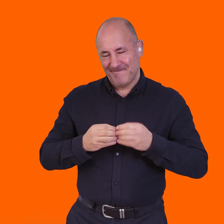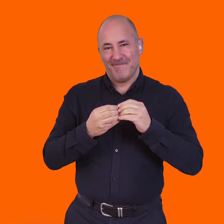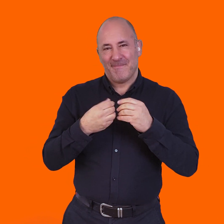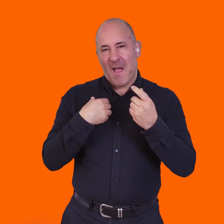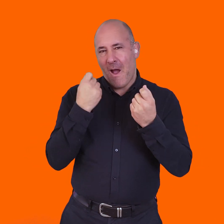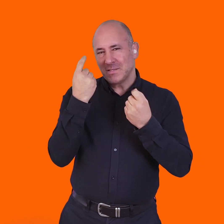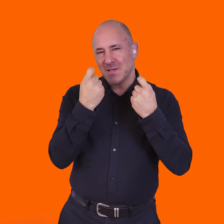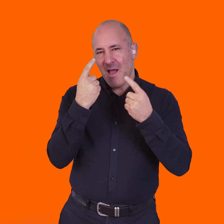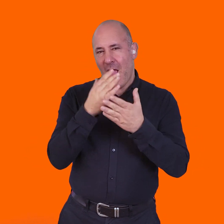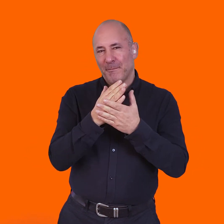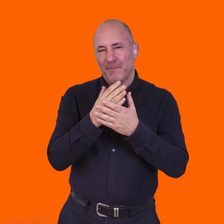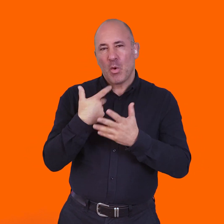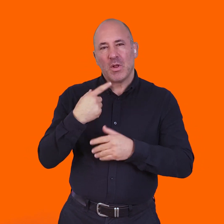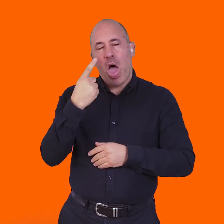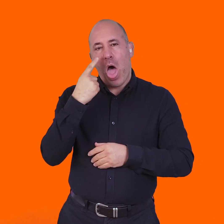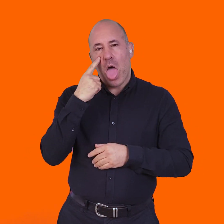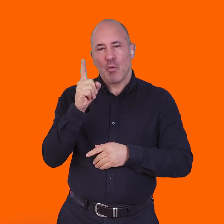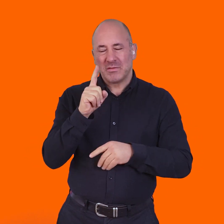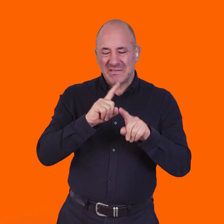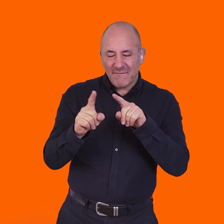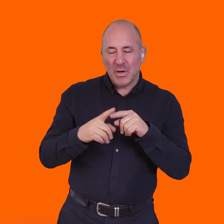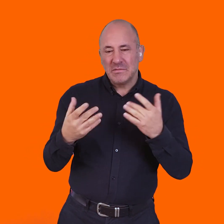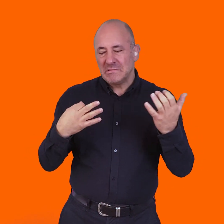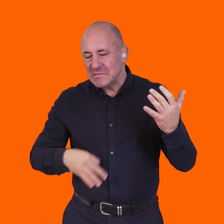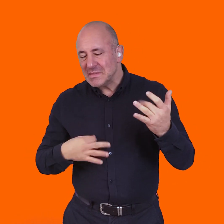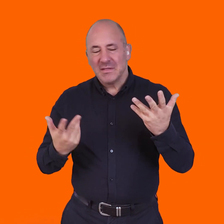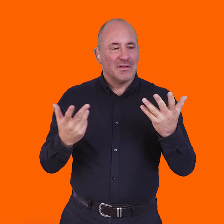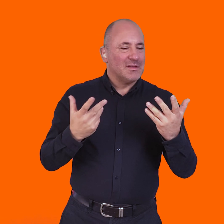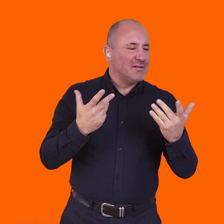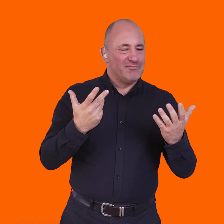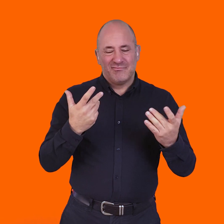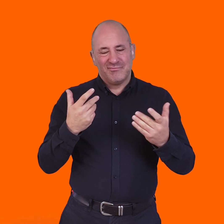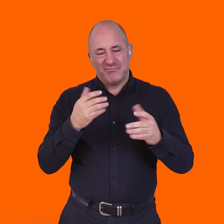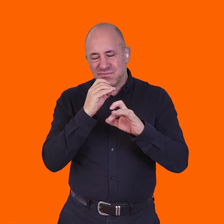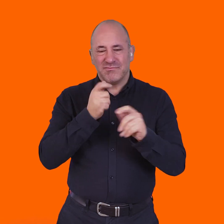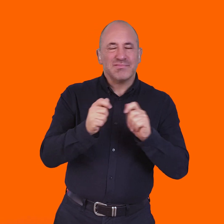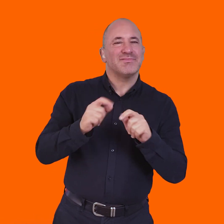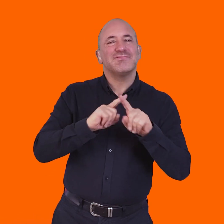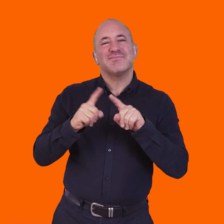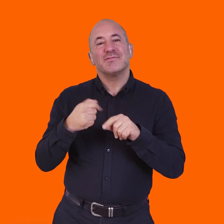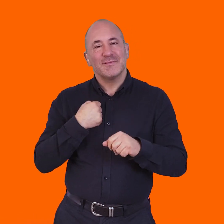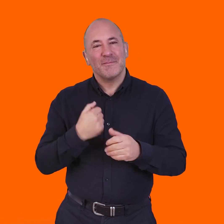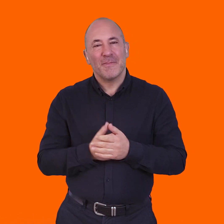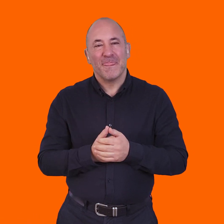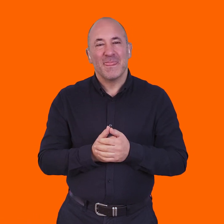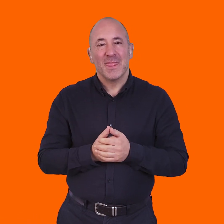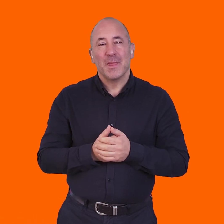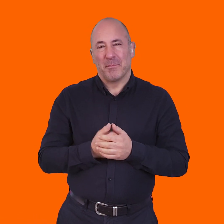my, you know, my development, my kind of idea, really, in that I've always dabbled with